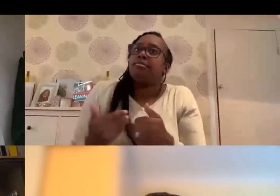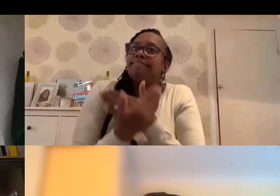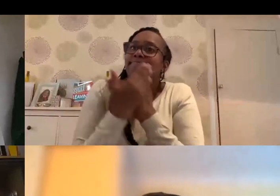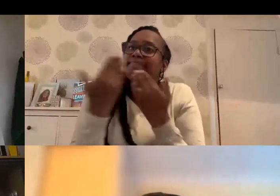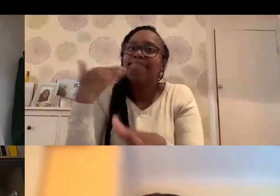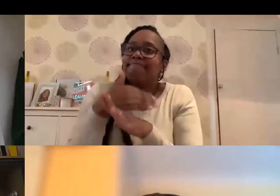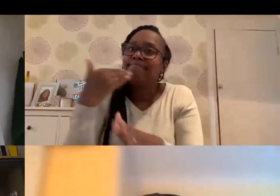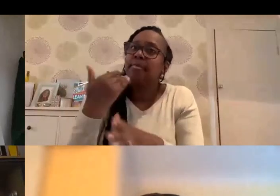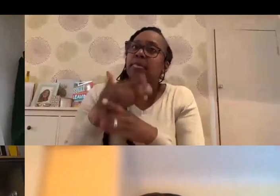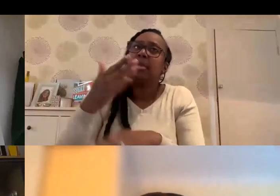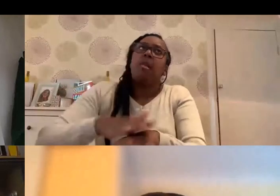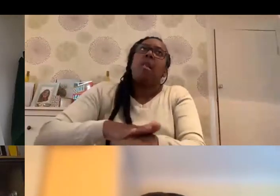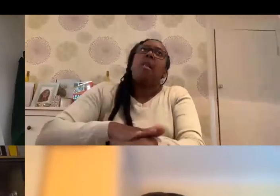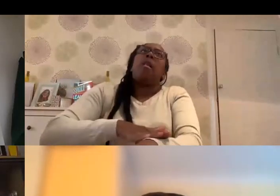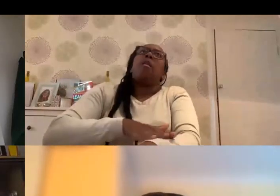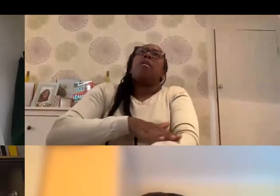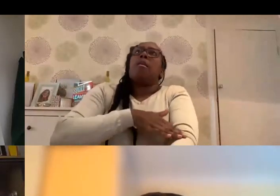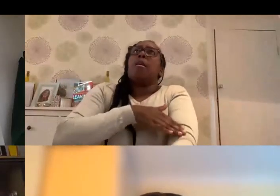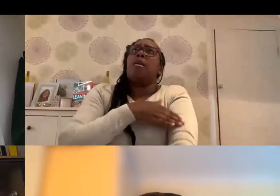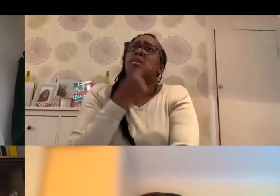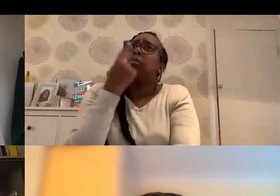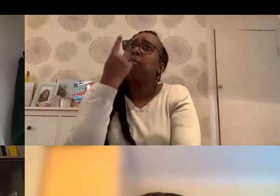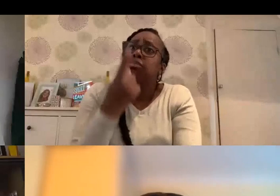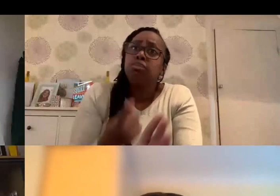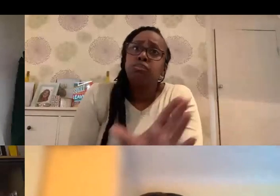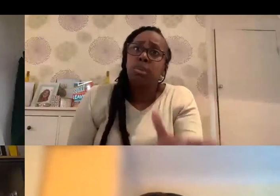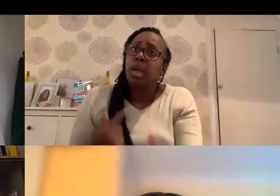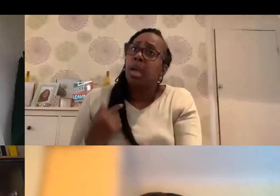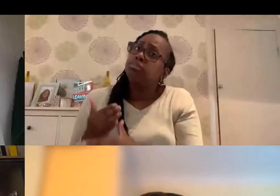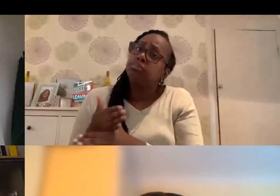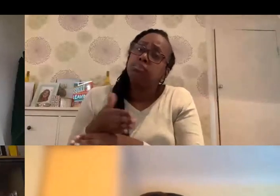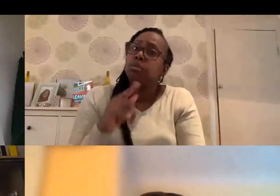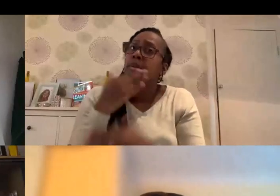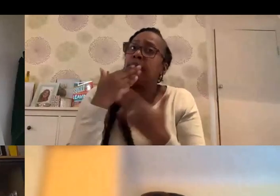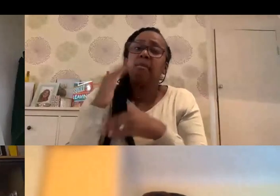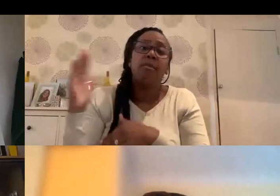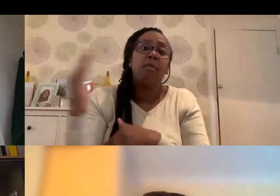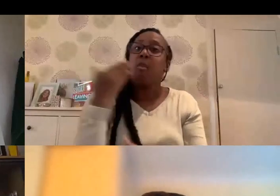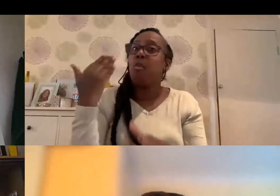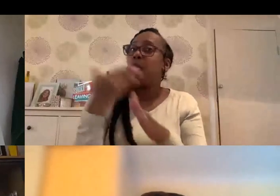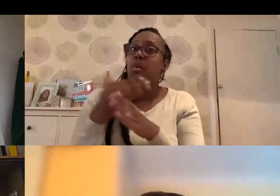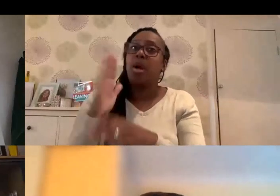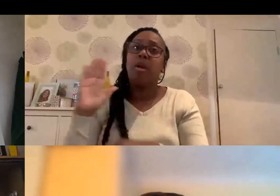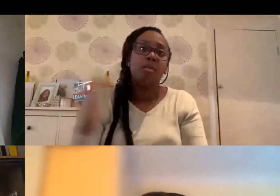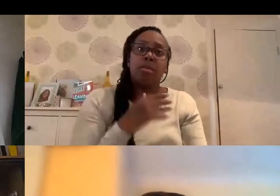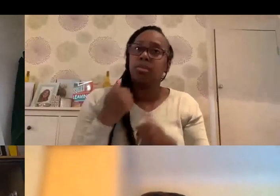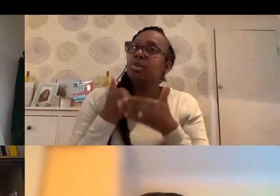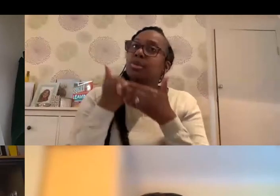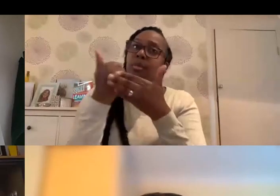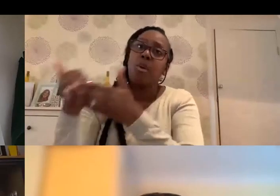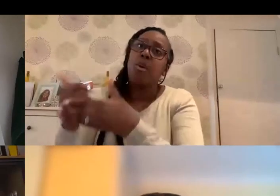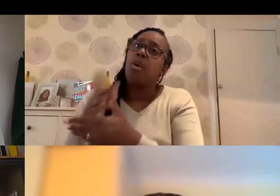really long, hard coming up to a year. So thank you very, very much for all the work that you're doing, all the support that you're giving to these